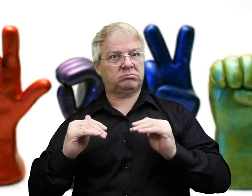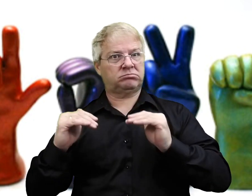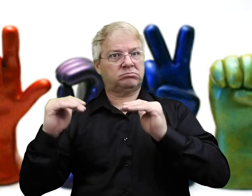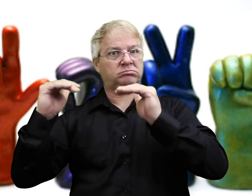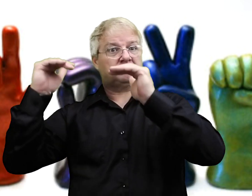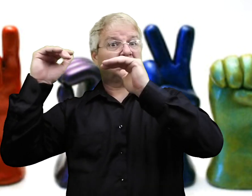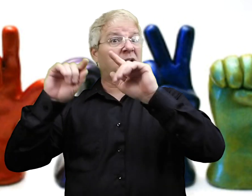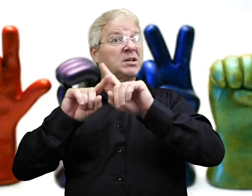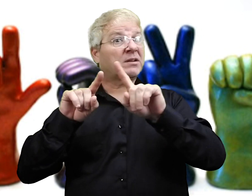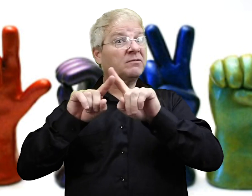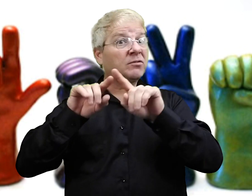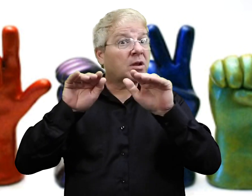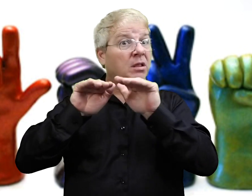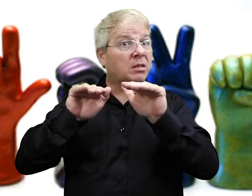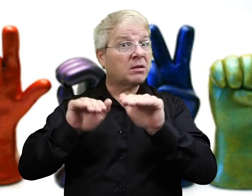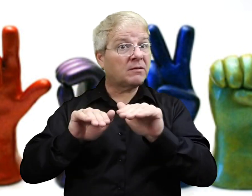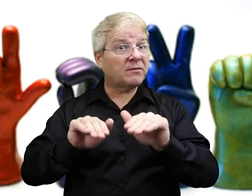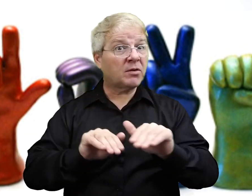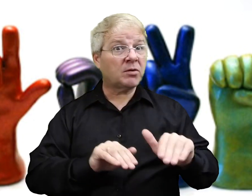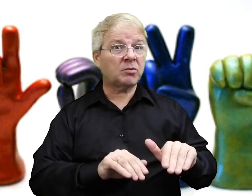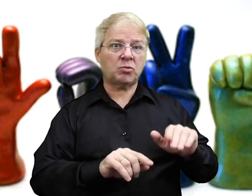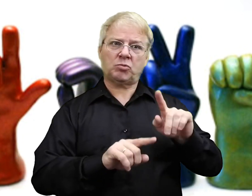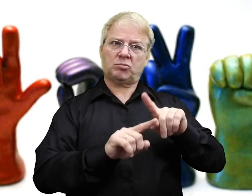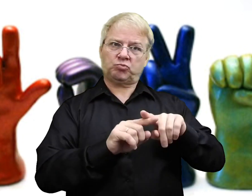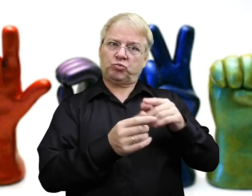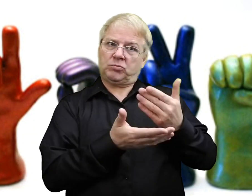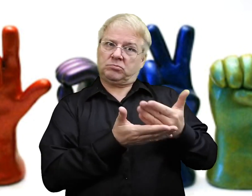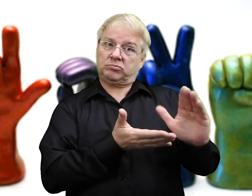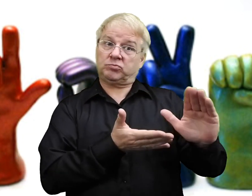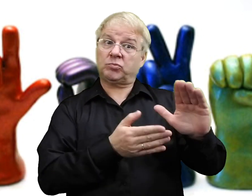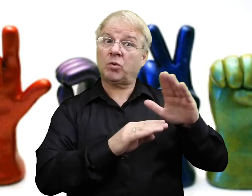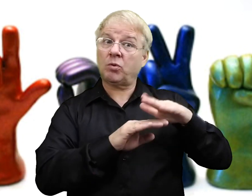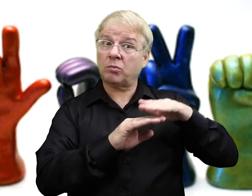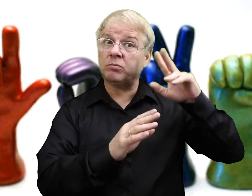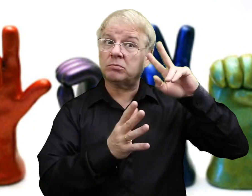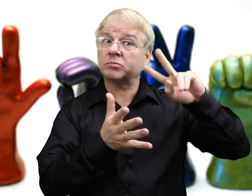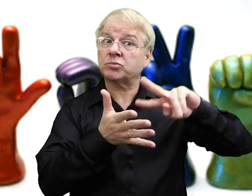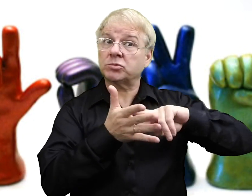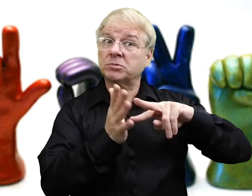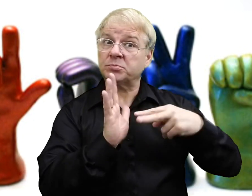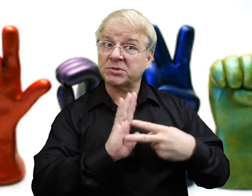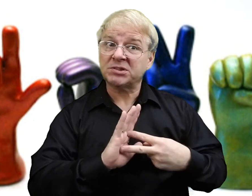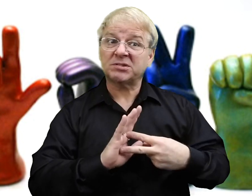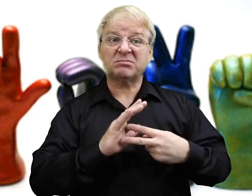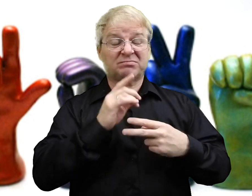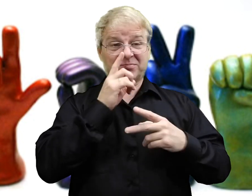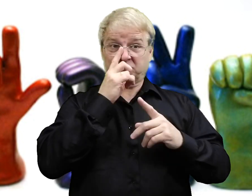Deaf people tend to sign at an advanced level. There are different levels and so they do prefer